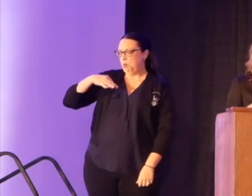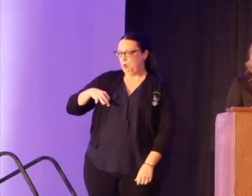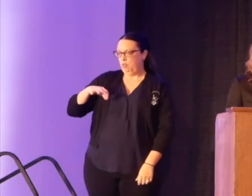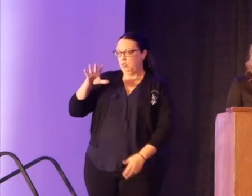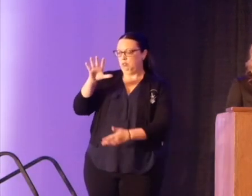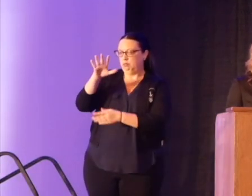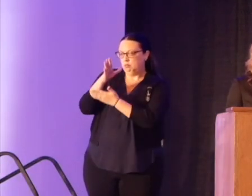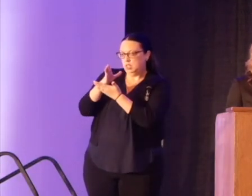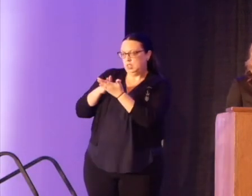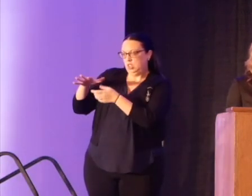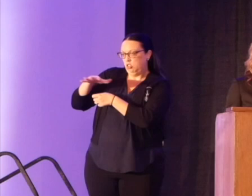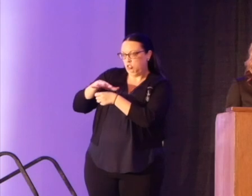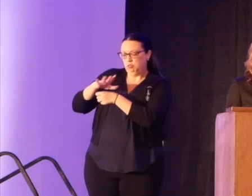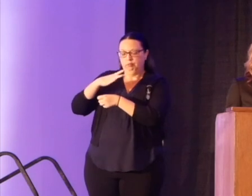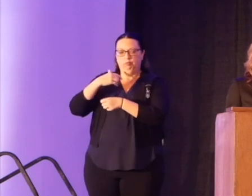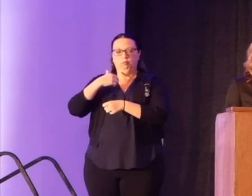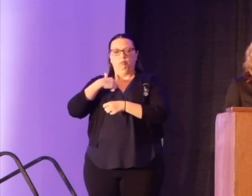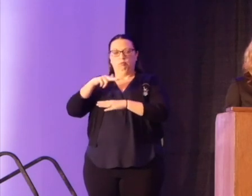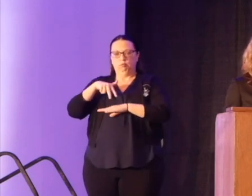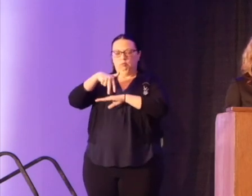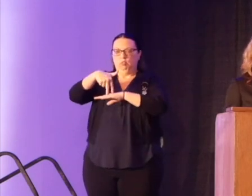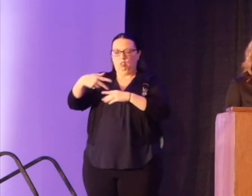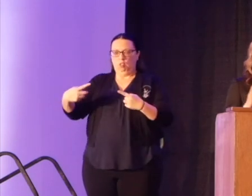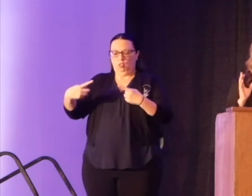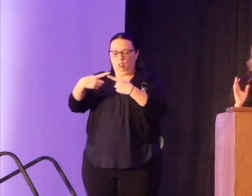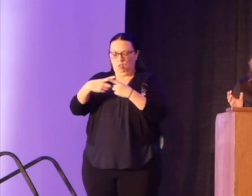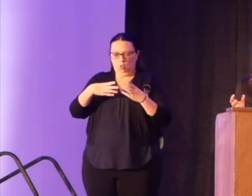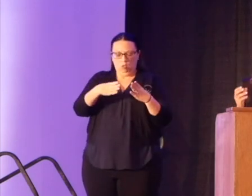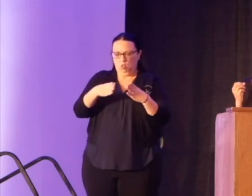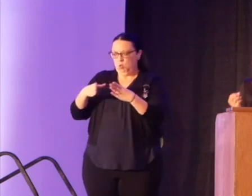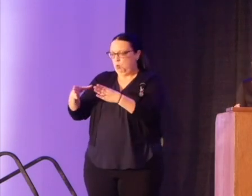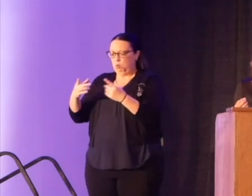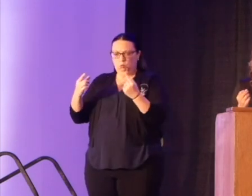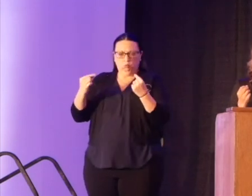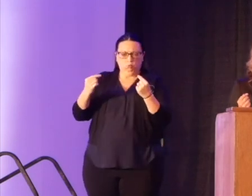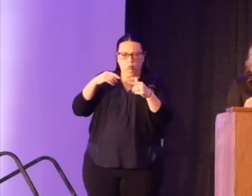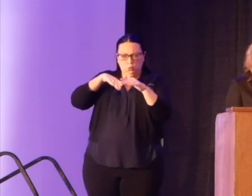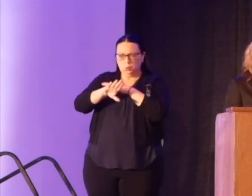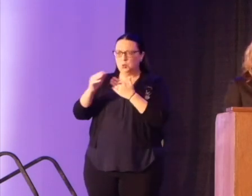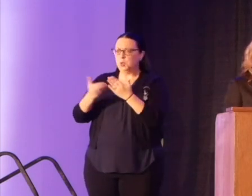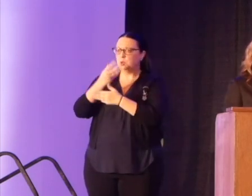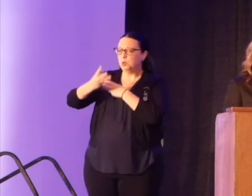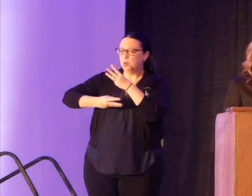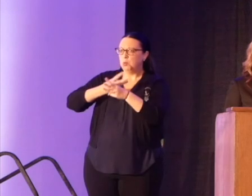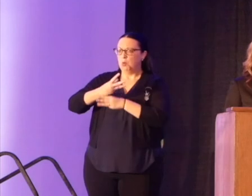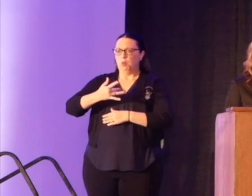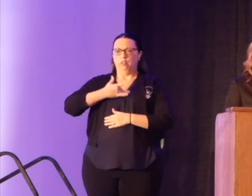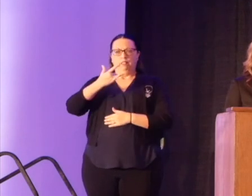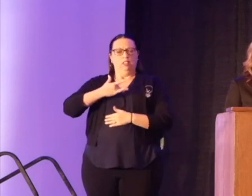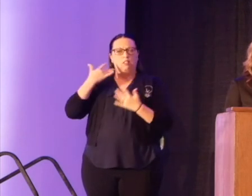As I stood at a crossroads to move into this new world with an extremely heightened sense of injustice and